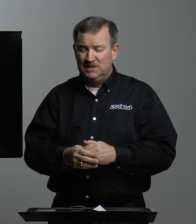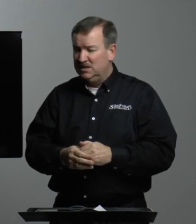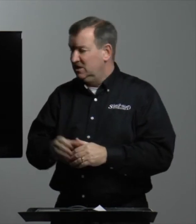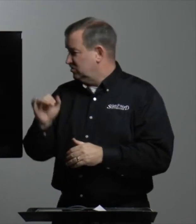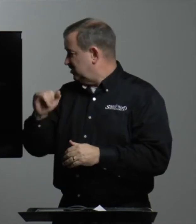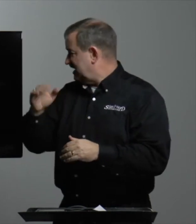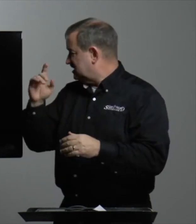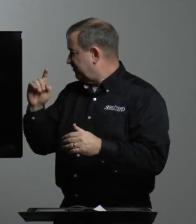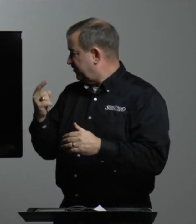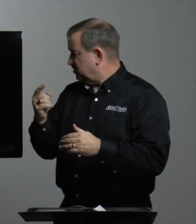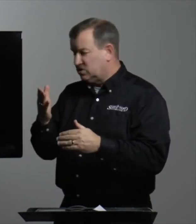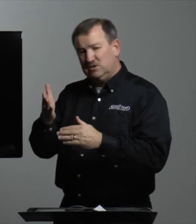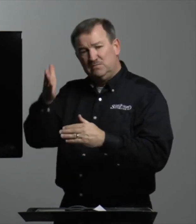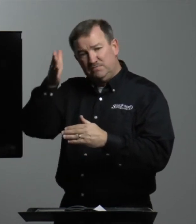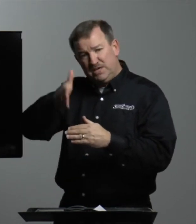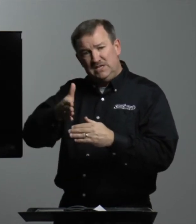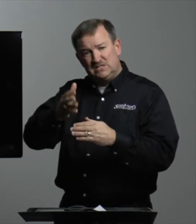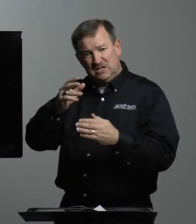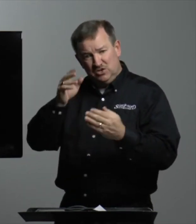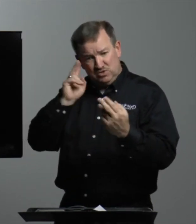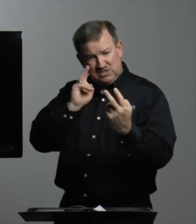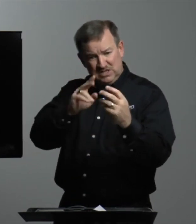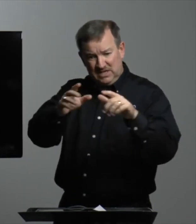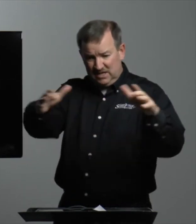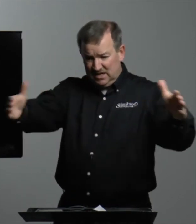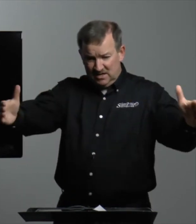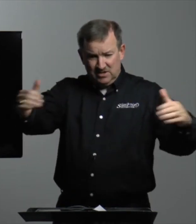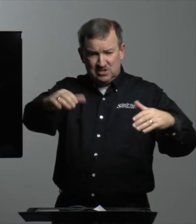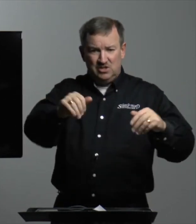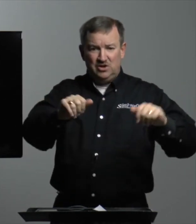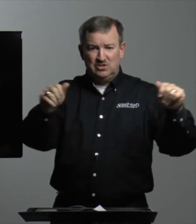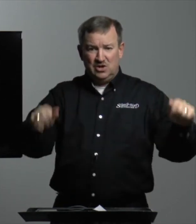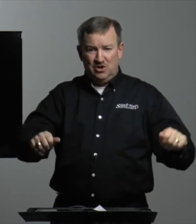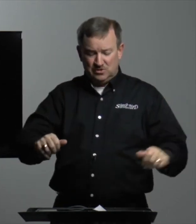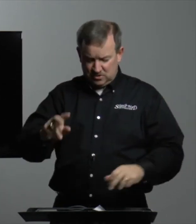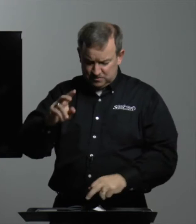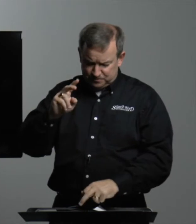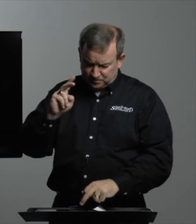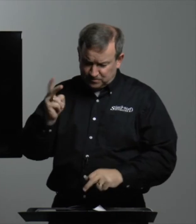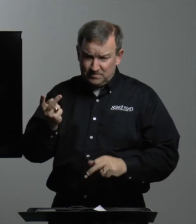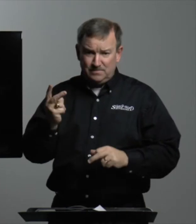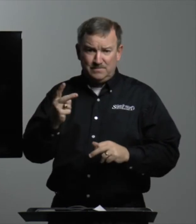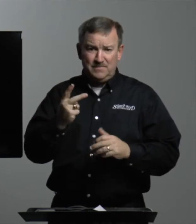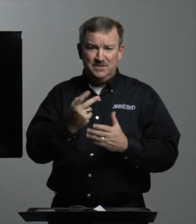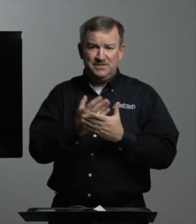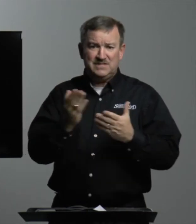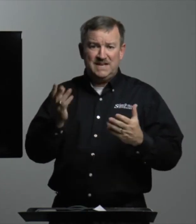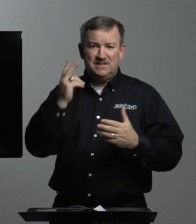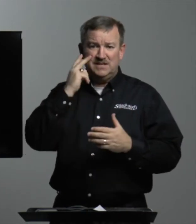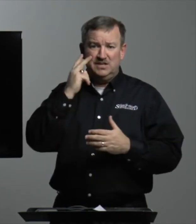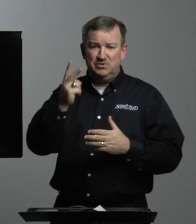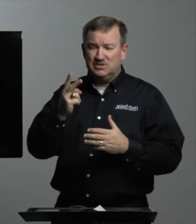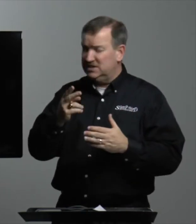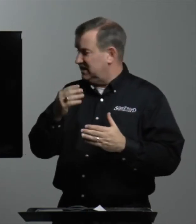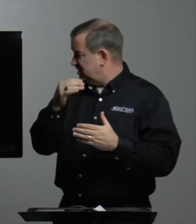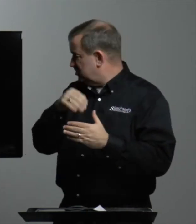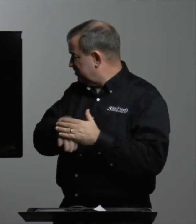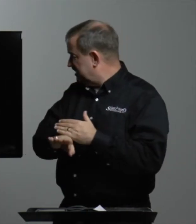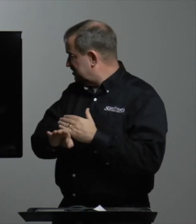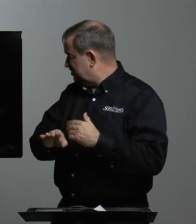So that's the first piece that you would see, this large altar. The second thing you would see as you went into